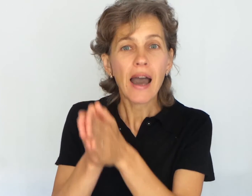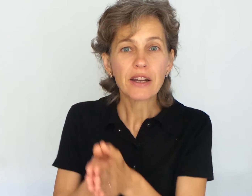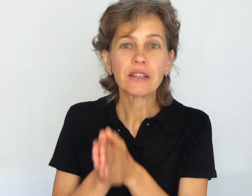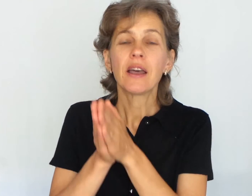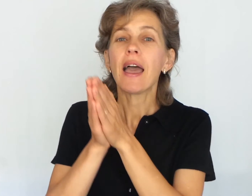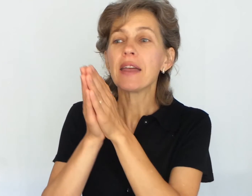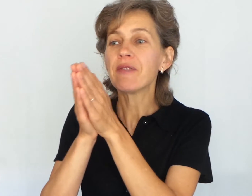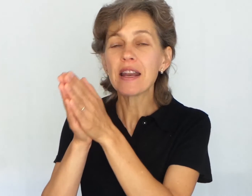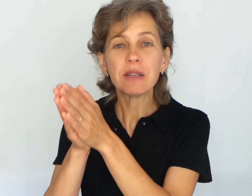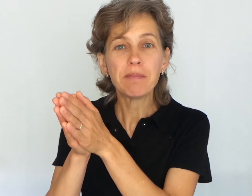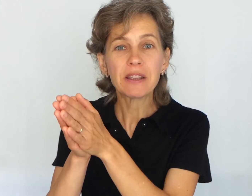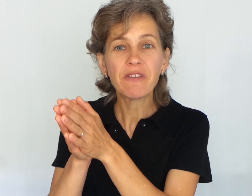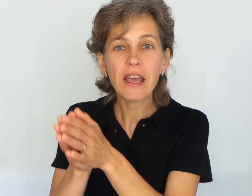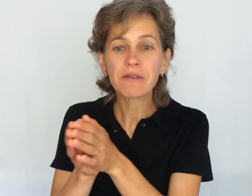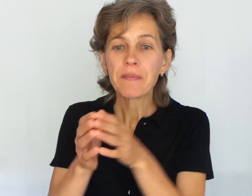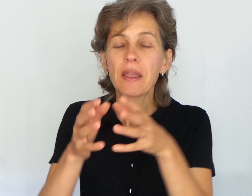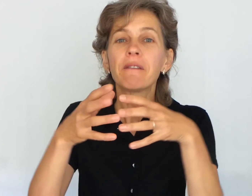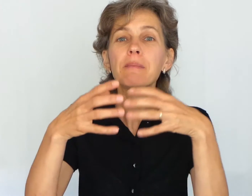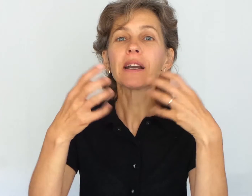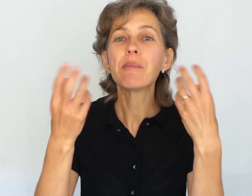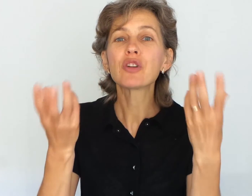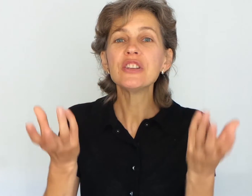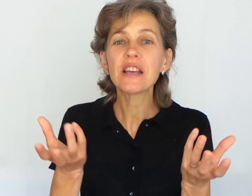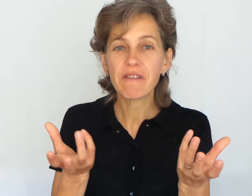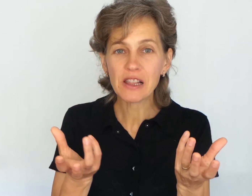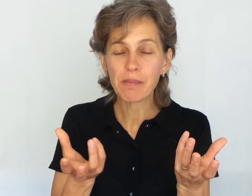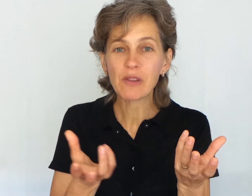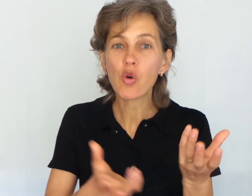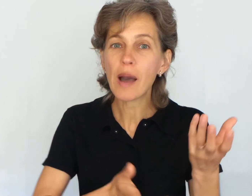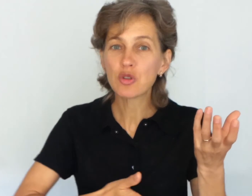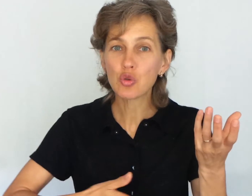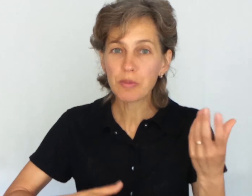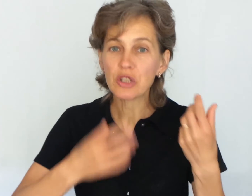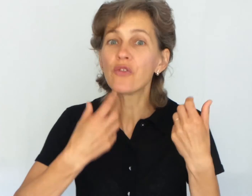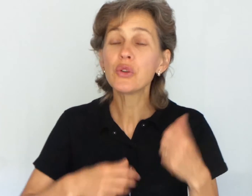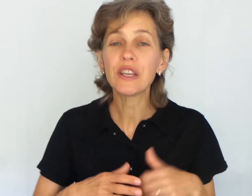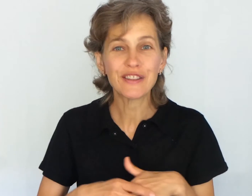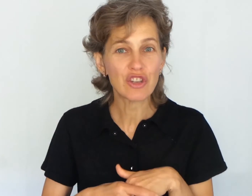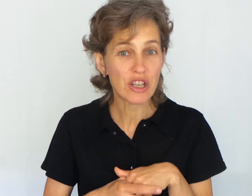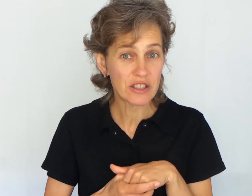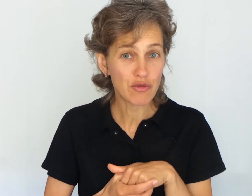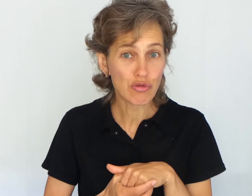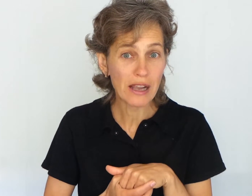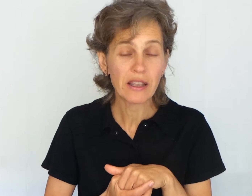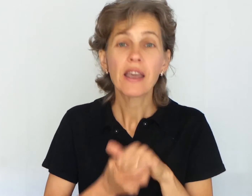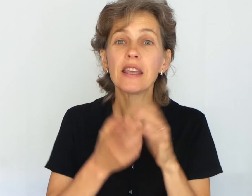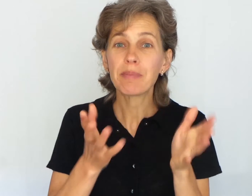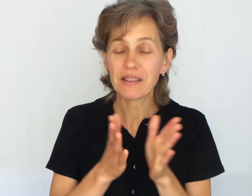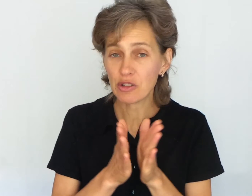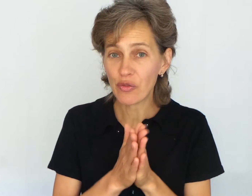iron, and vitamin B12 will become readily available for absorption through the indigestive tract in the presence of